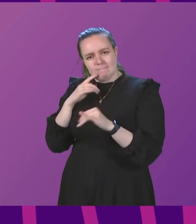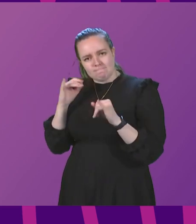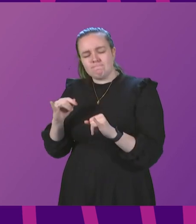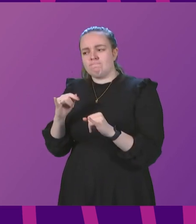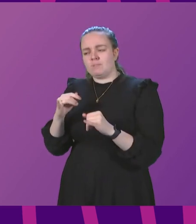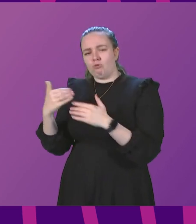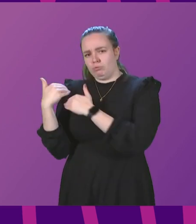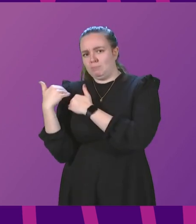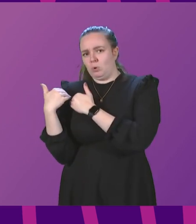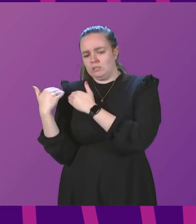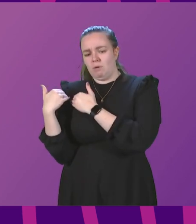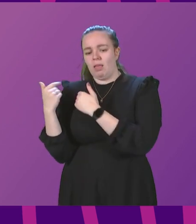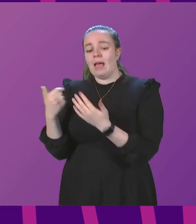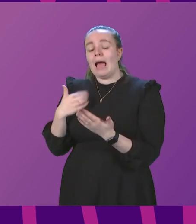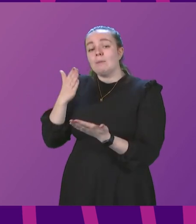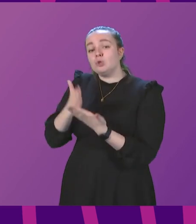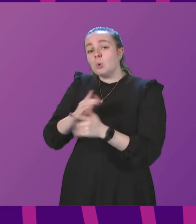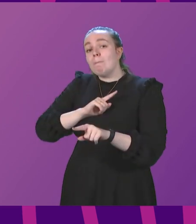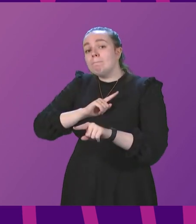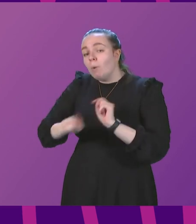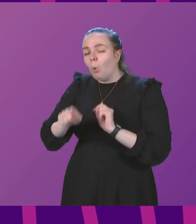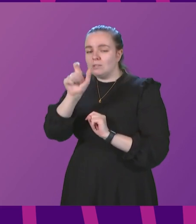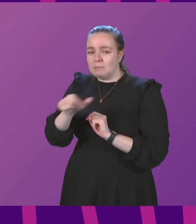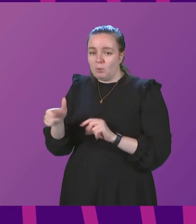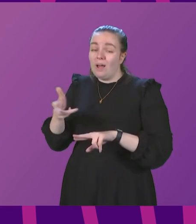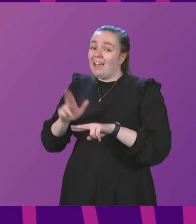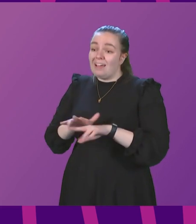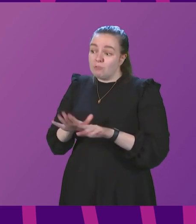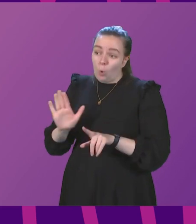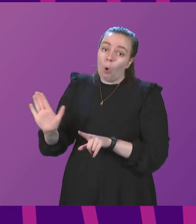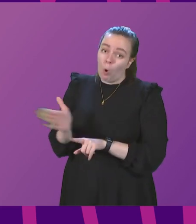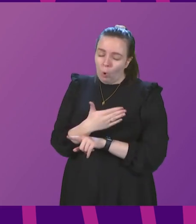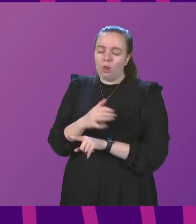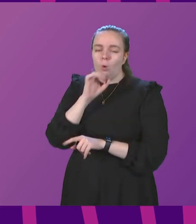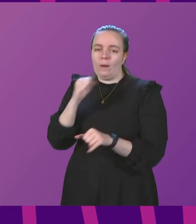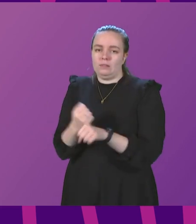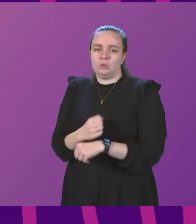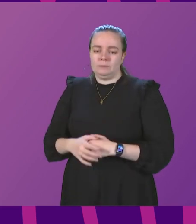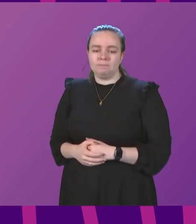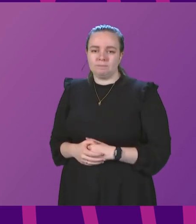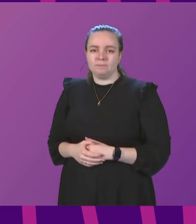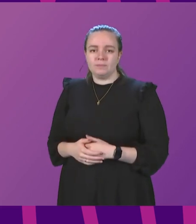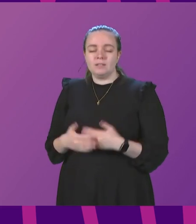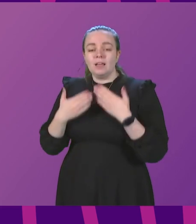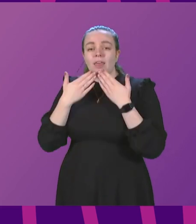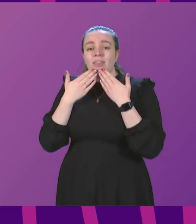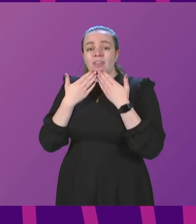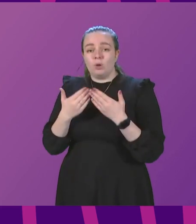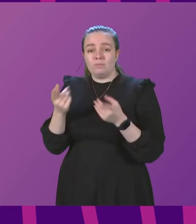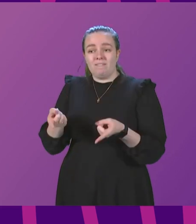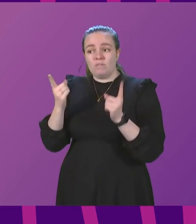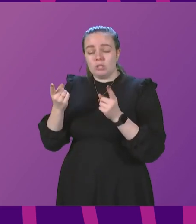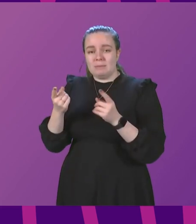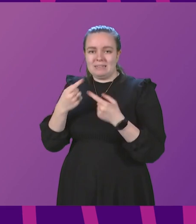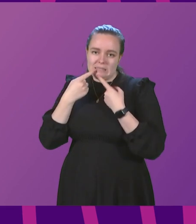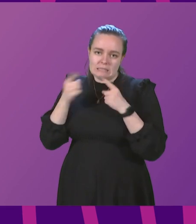responsibly. And I'm sure most people, if not all people across this chamber will do so. Thank you. That concludes the First